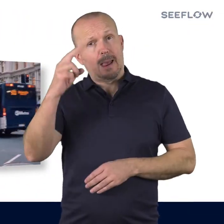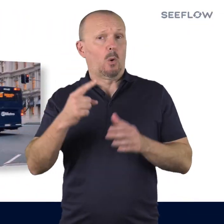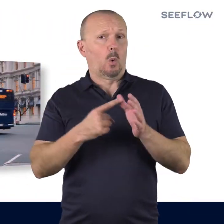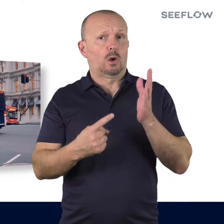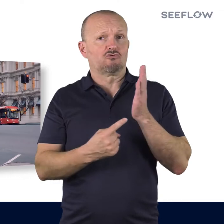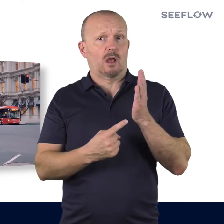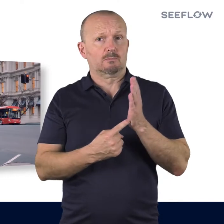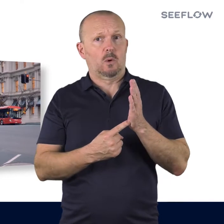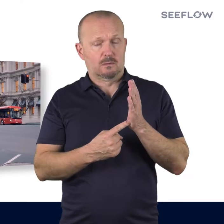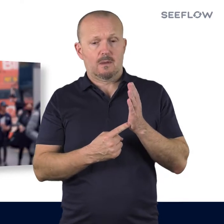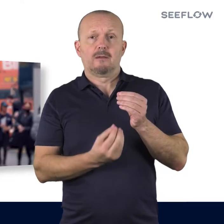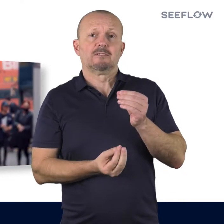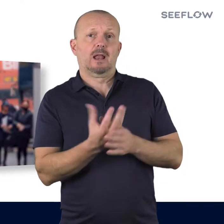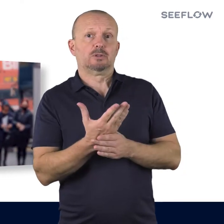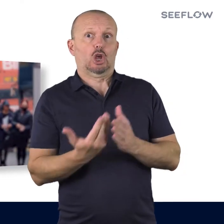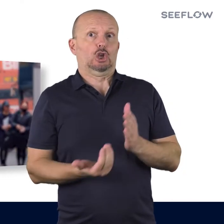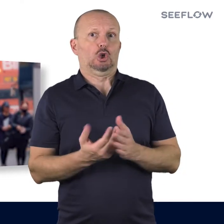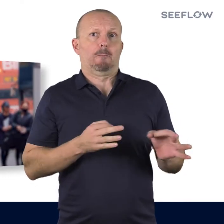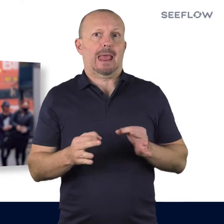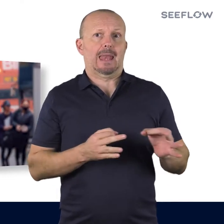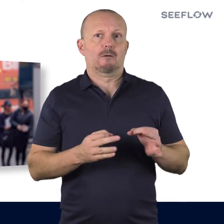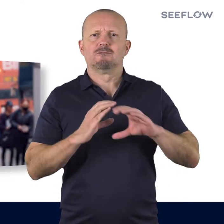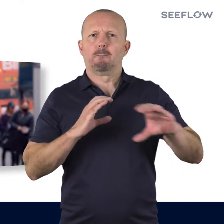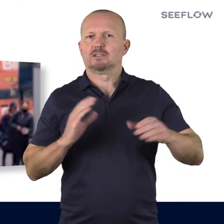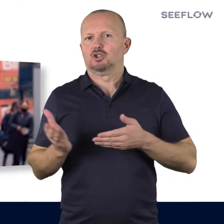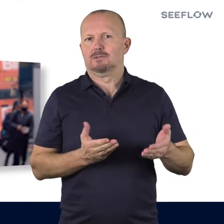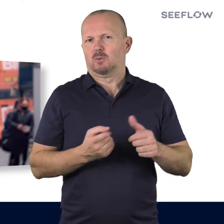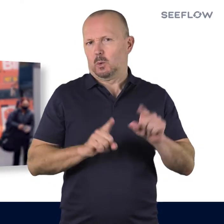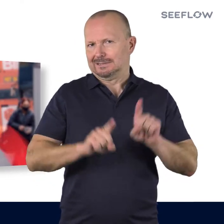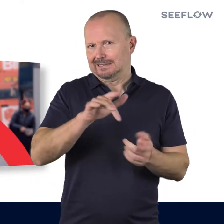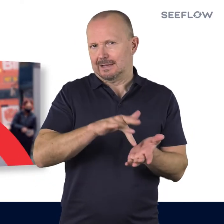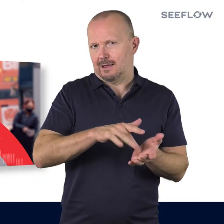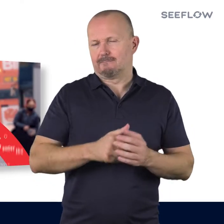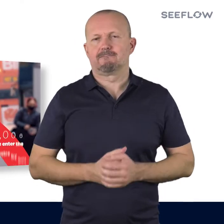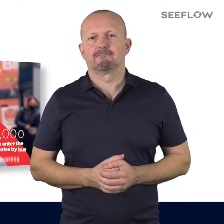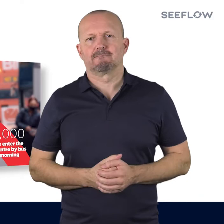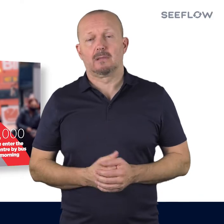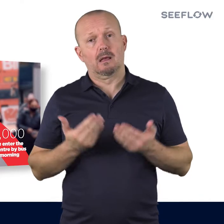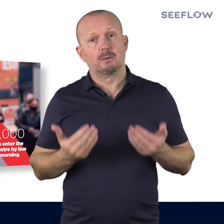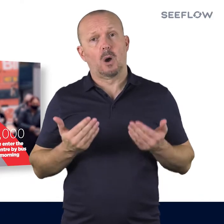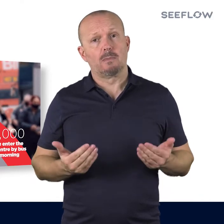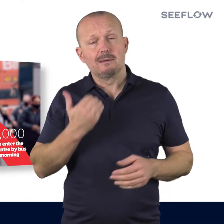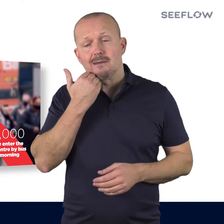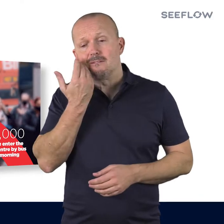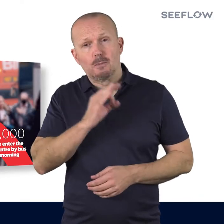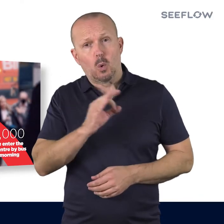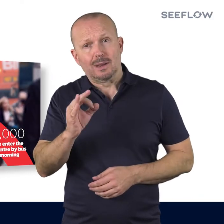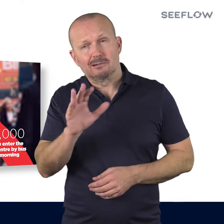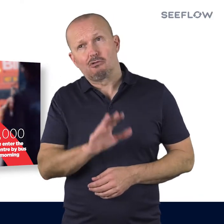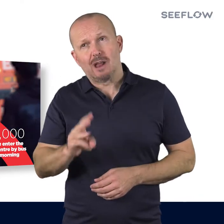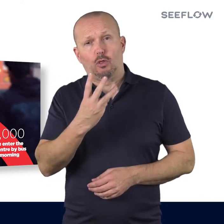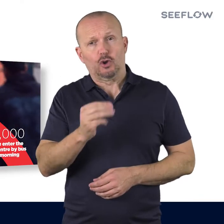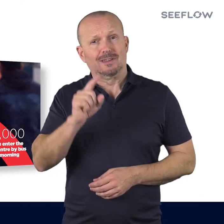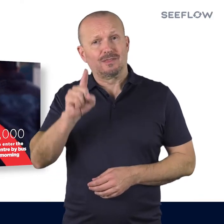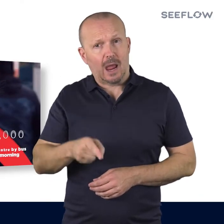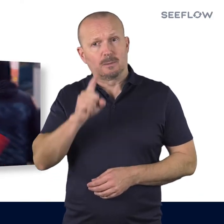Auckland Transport has developed a plan for bus services in the city centre. At present, around 30,000 people enter